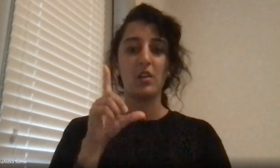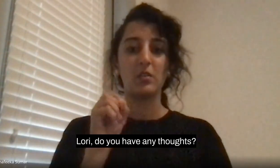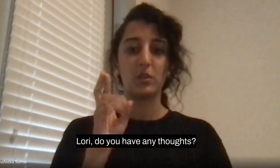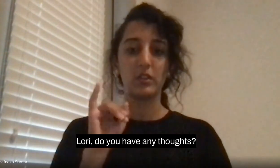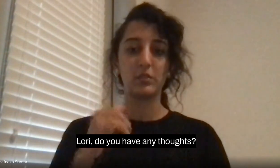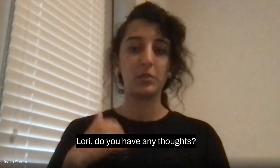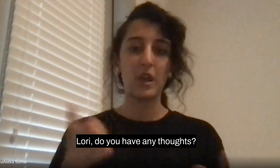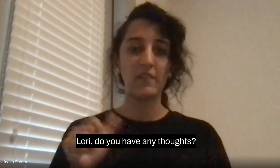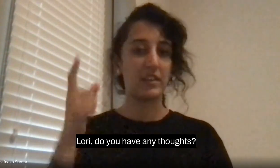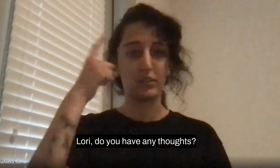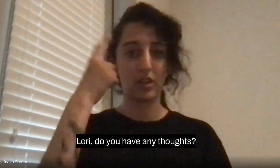Lori, do you have any thoughts?